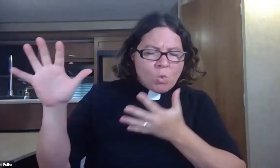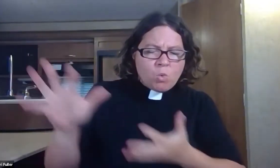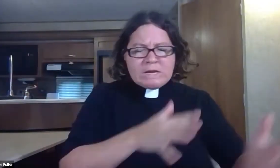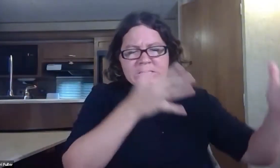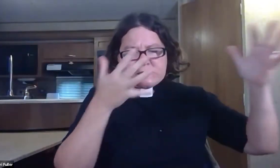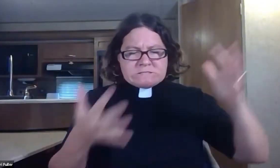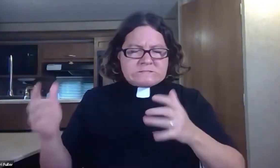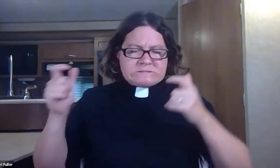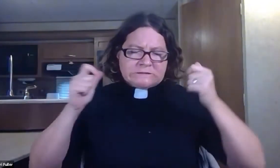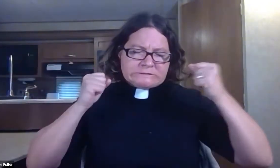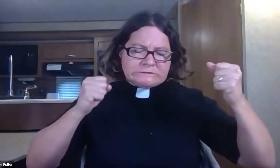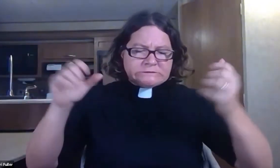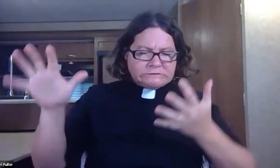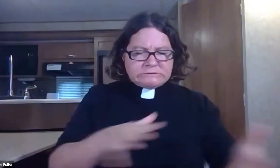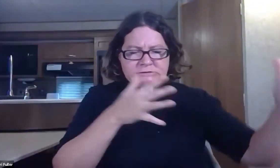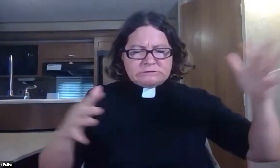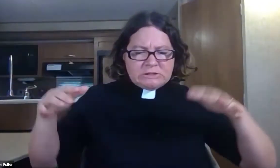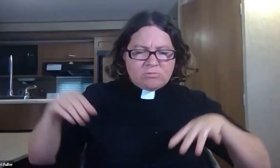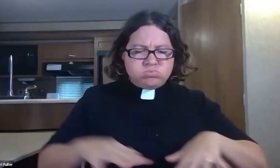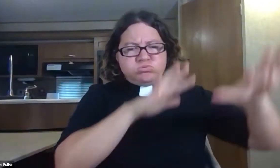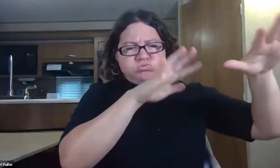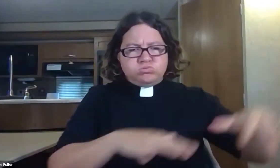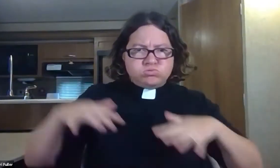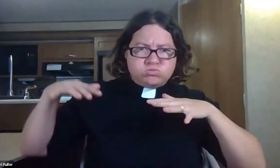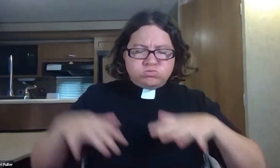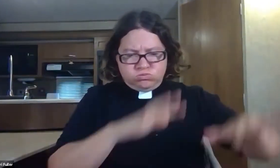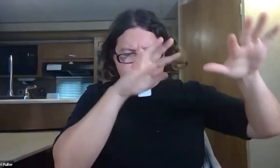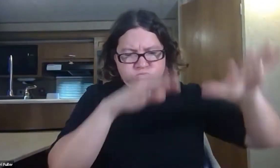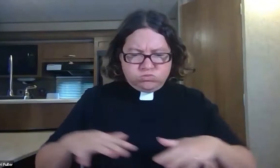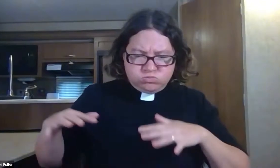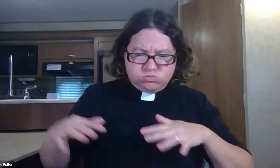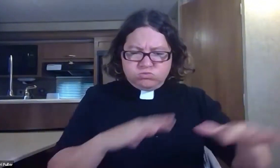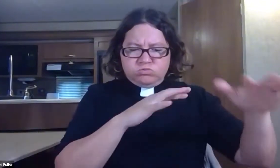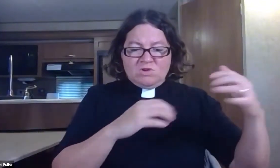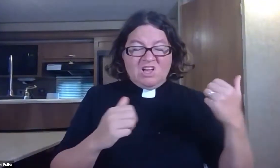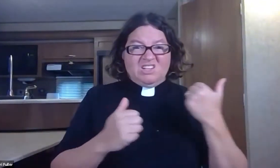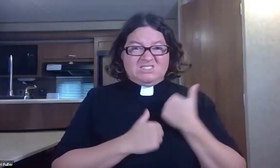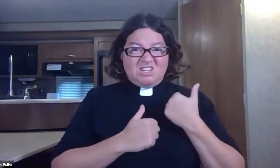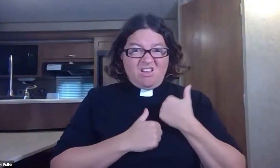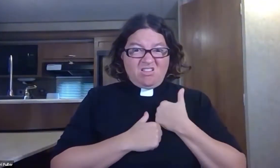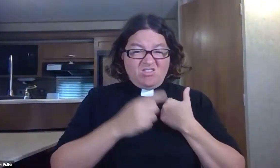But the Lord hurled a great wind upon the sea, so that there was a great storm on the sea.